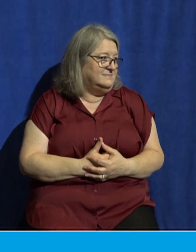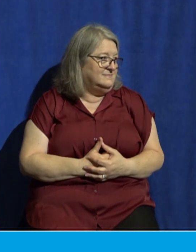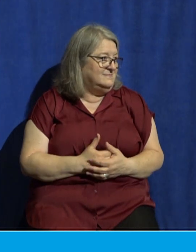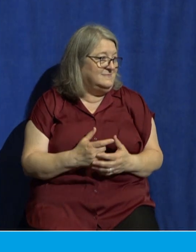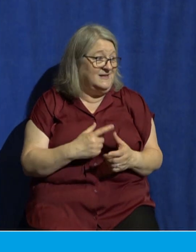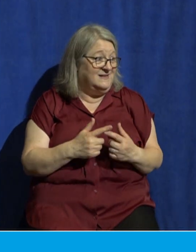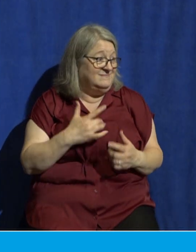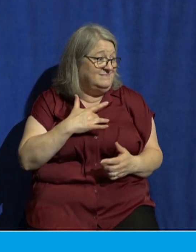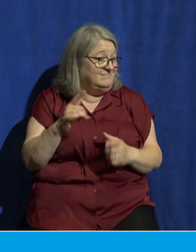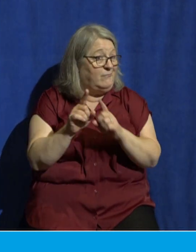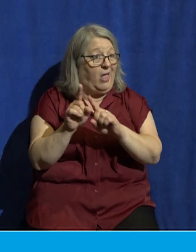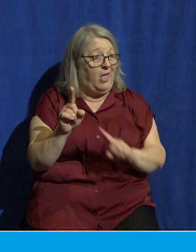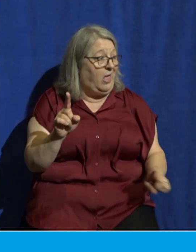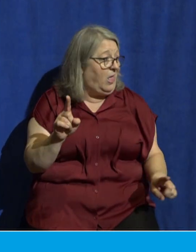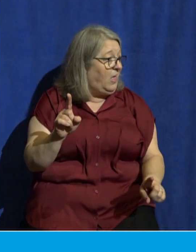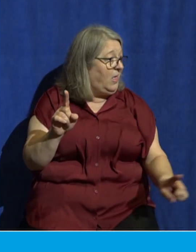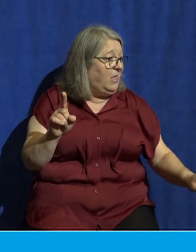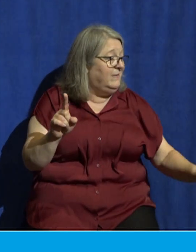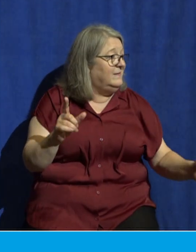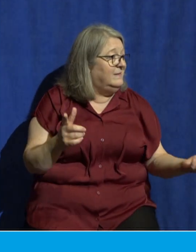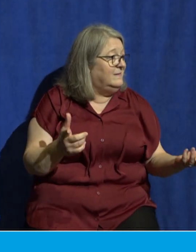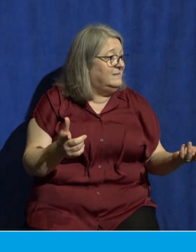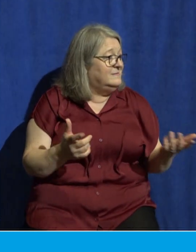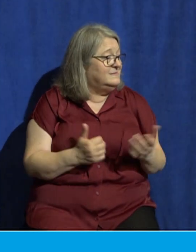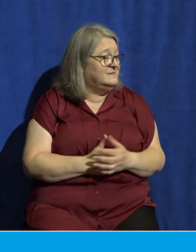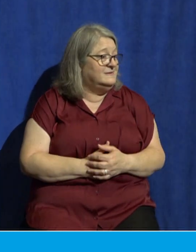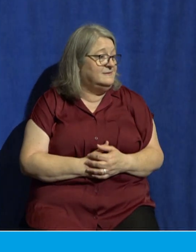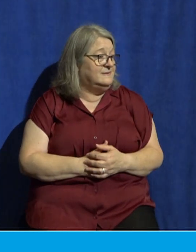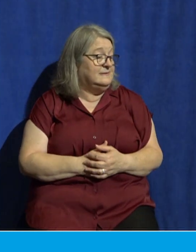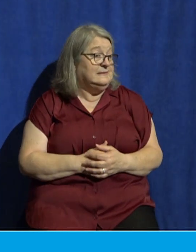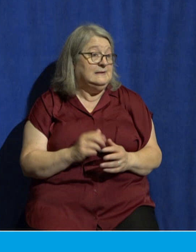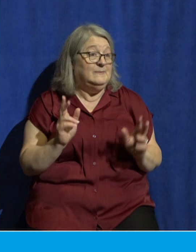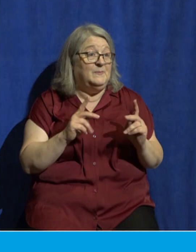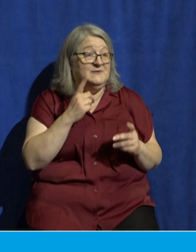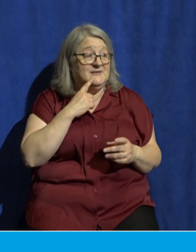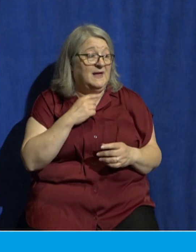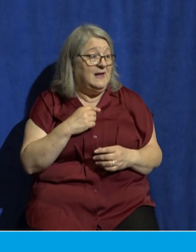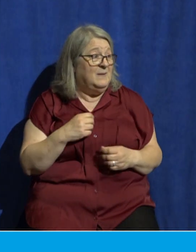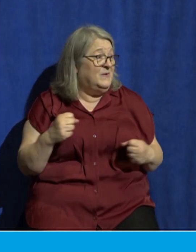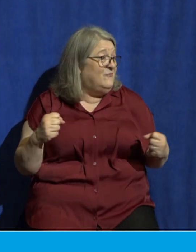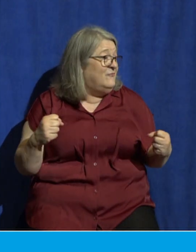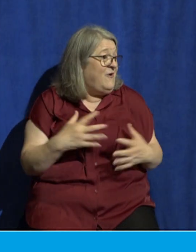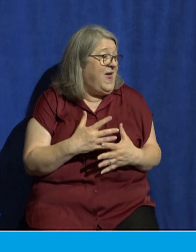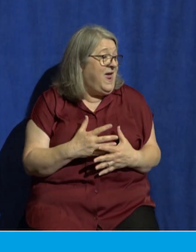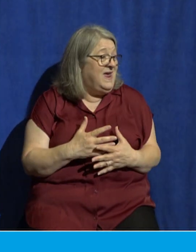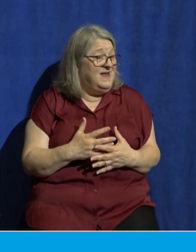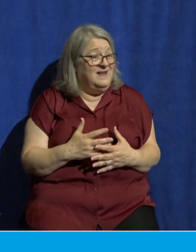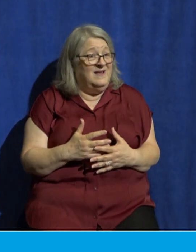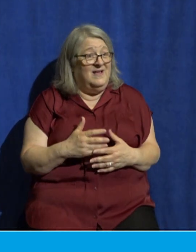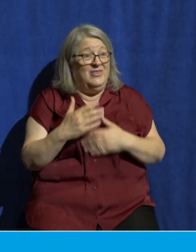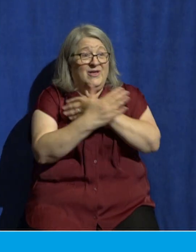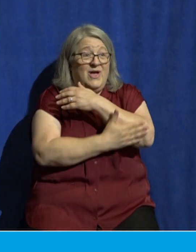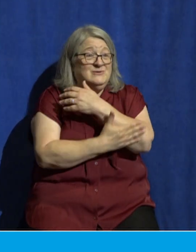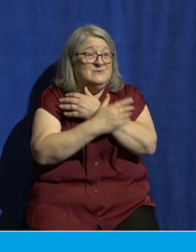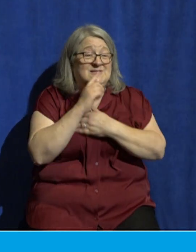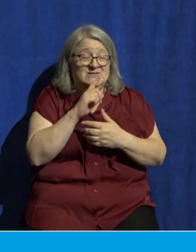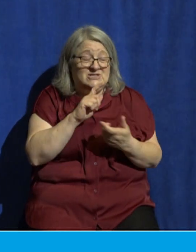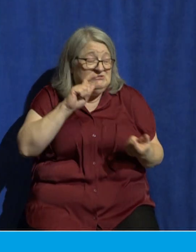some people are afraid and they say I'm afraid of the changes happening in my country I'm afraid of losing my way of